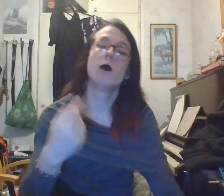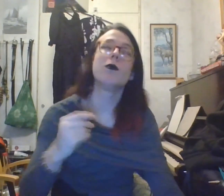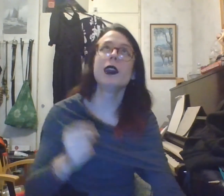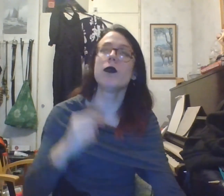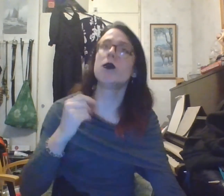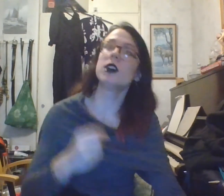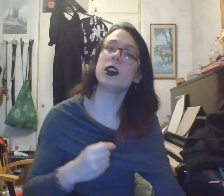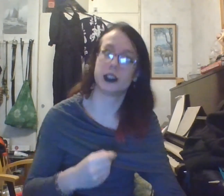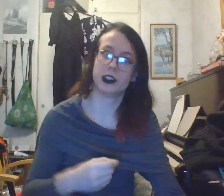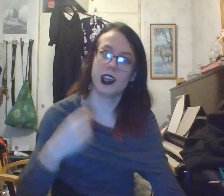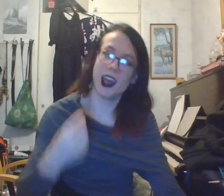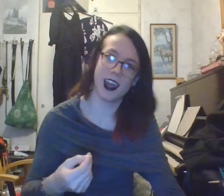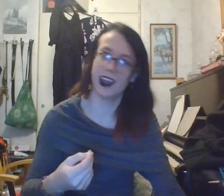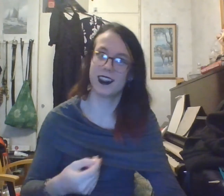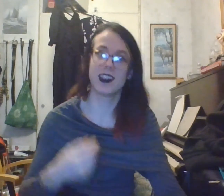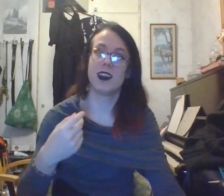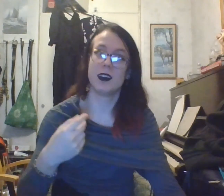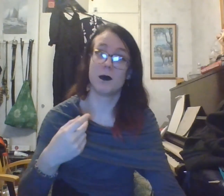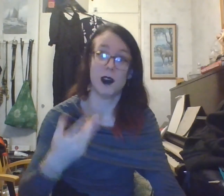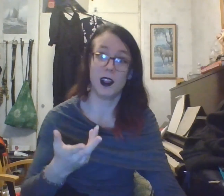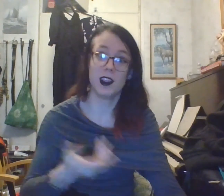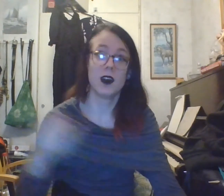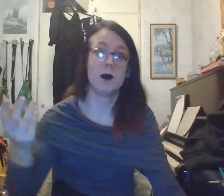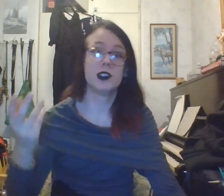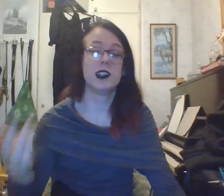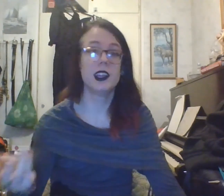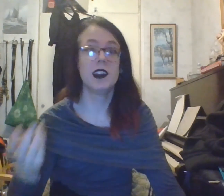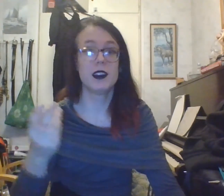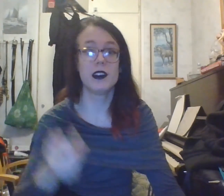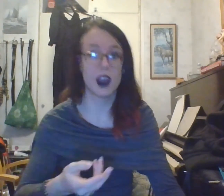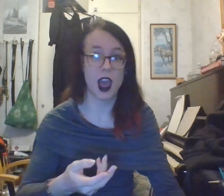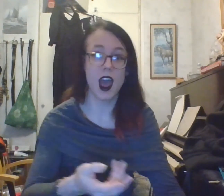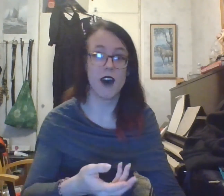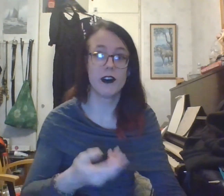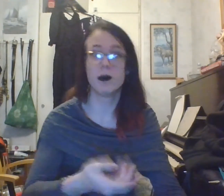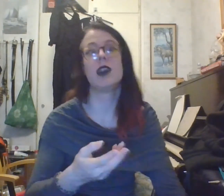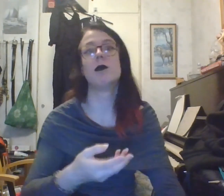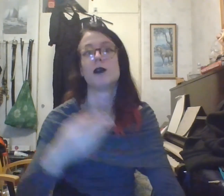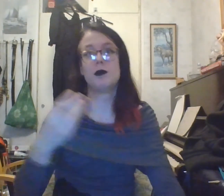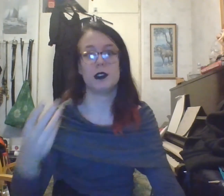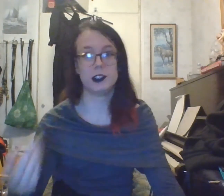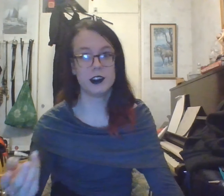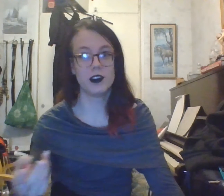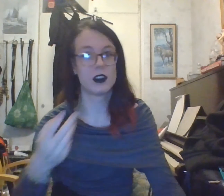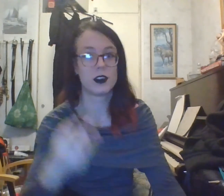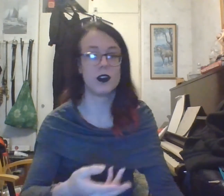means of production is, well, what you need to have to be able to produce goods and